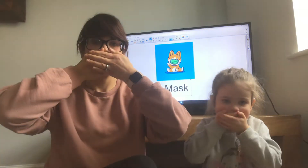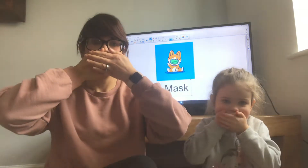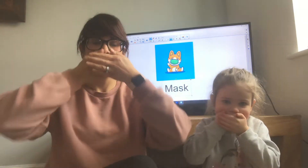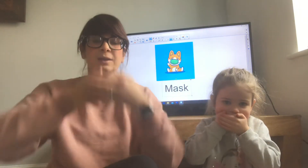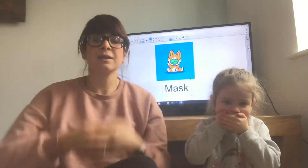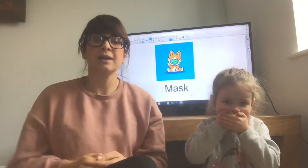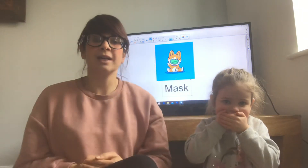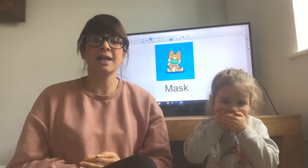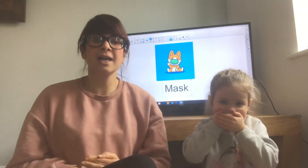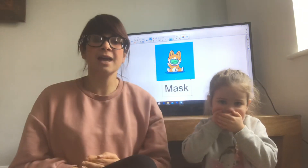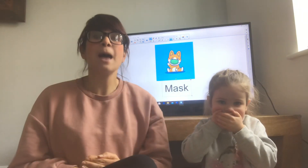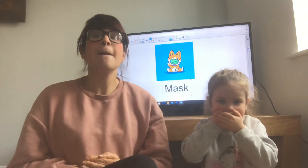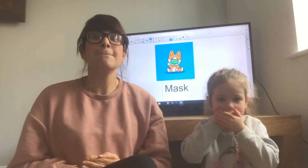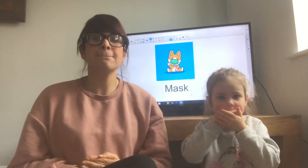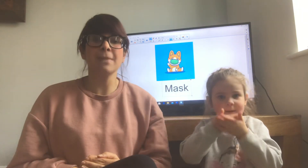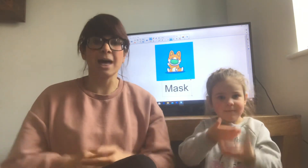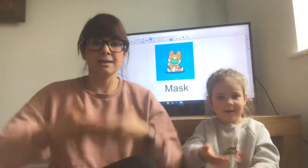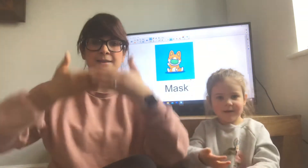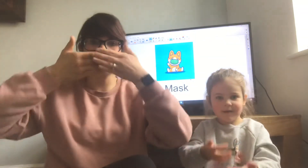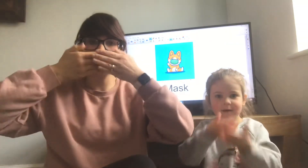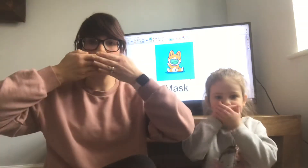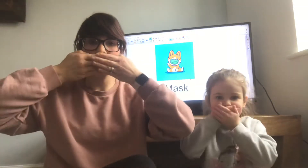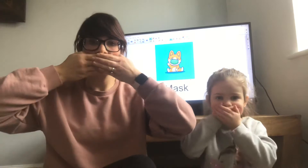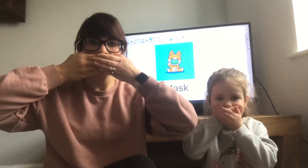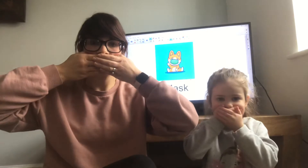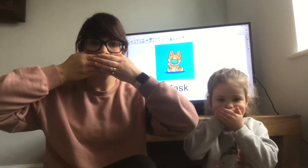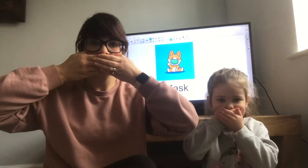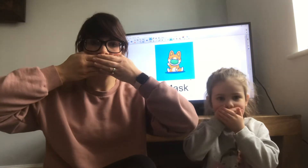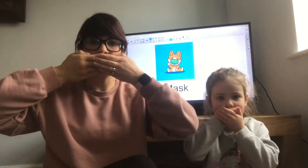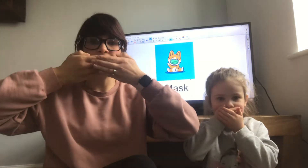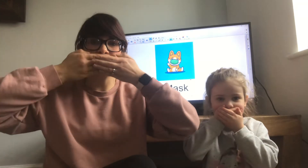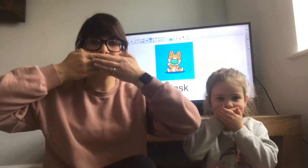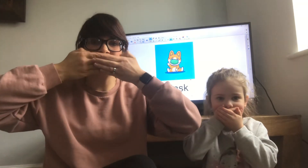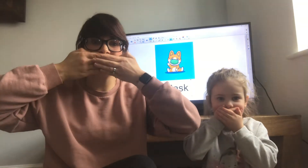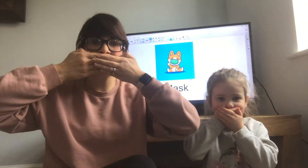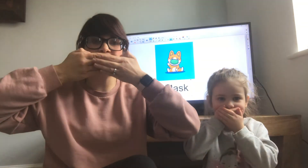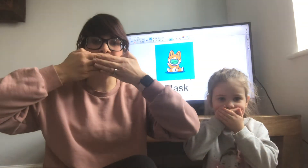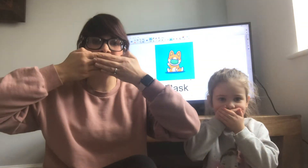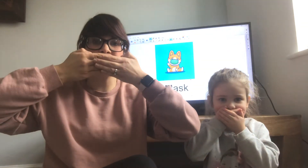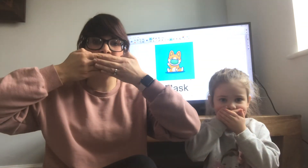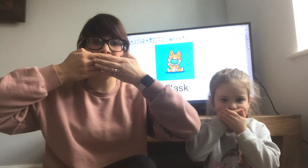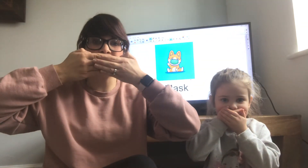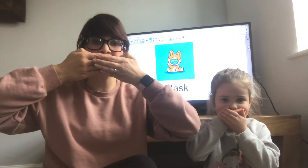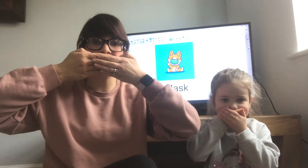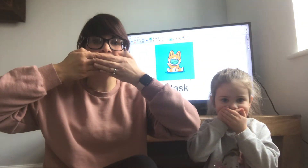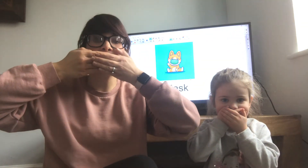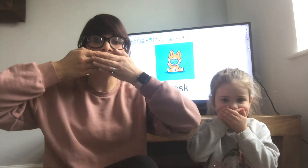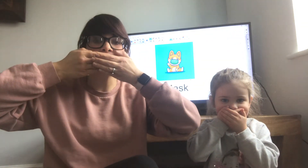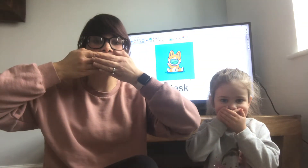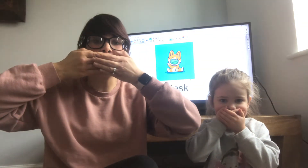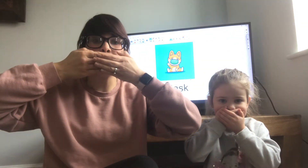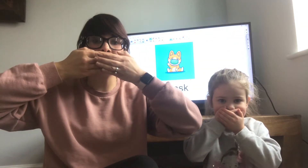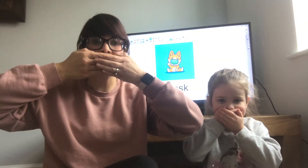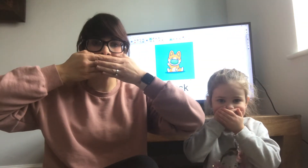And again mask. You just pretend that your hands are a mask. Mask.